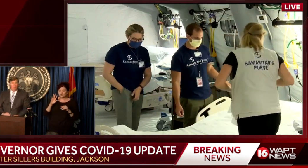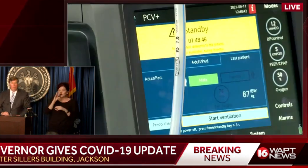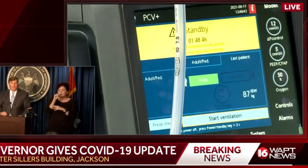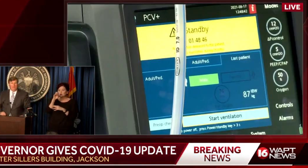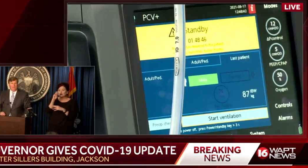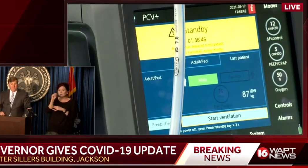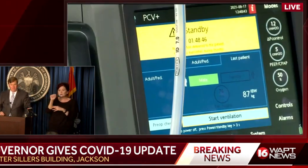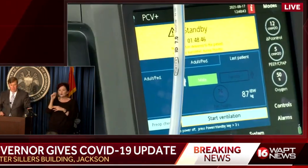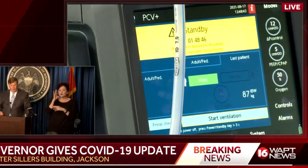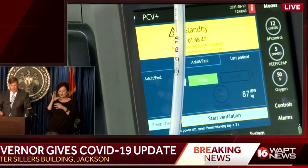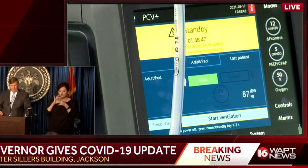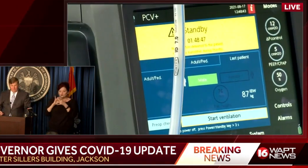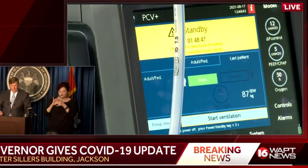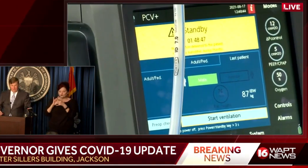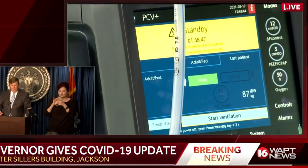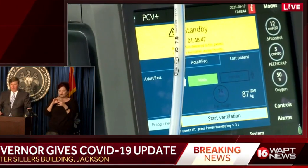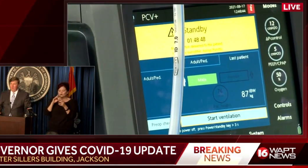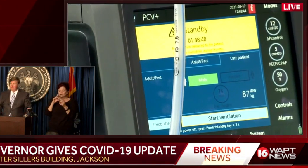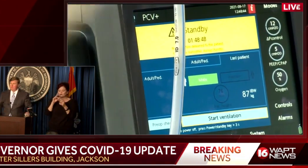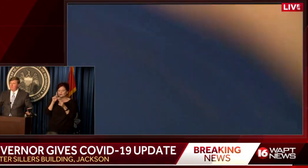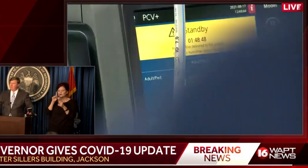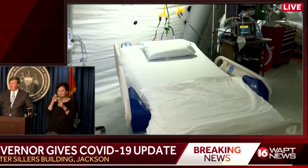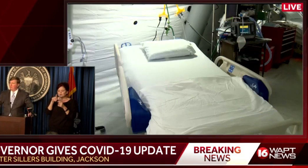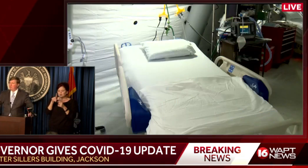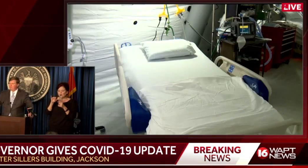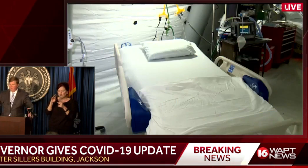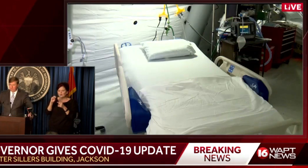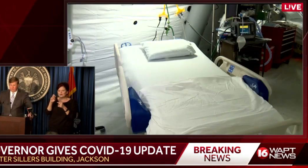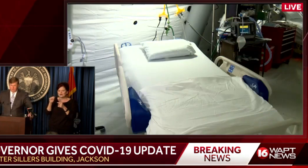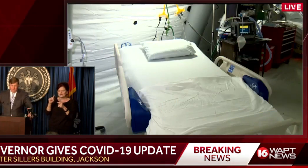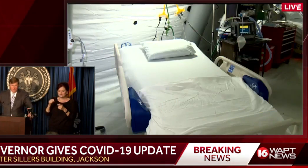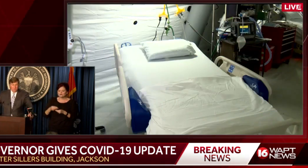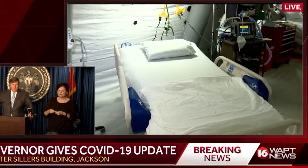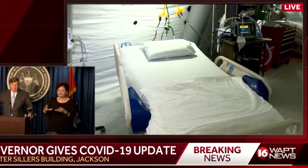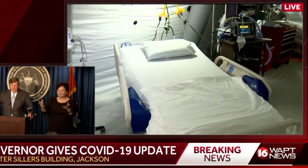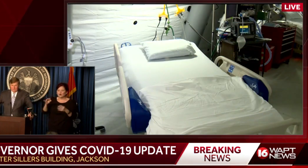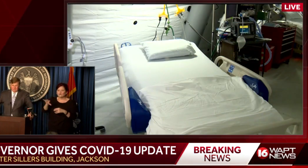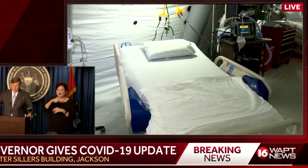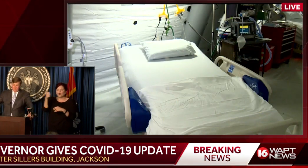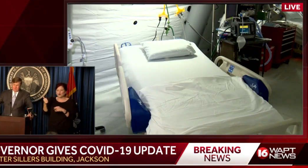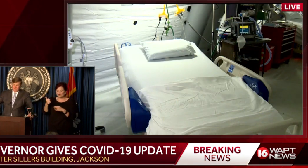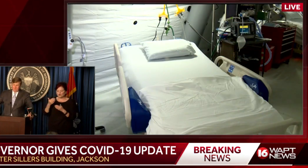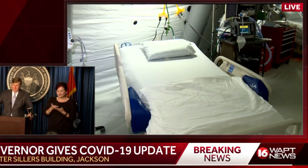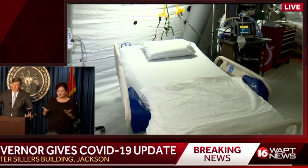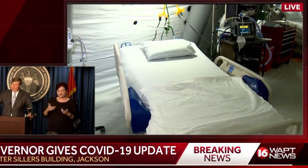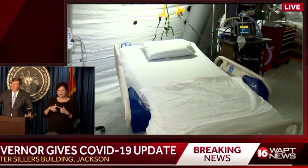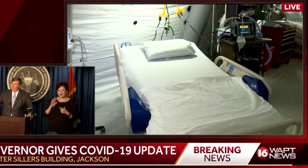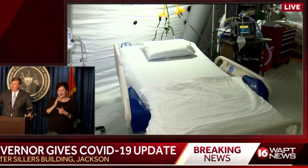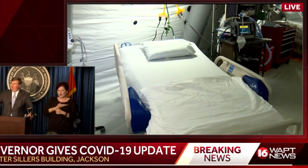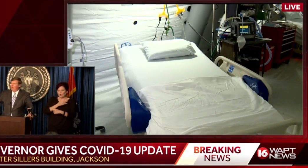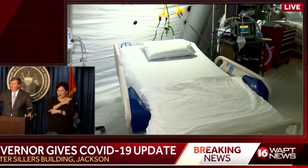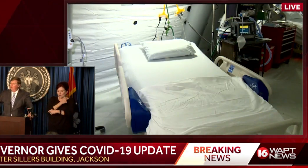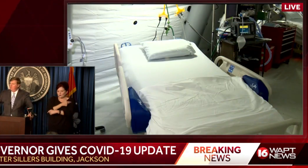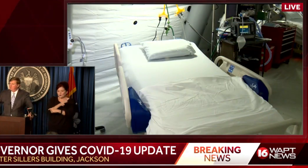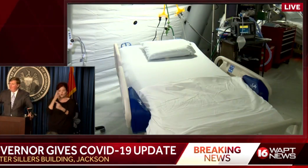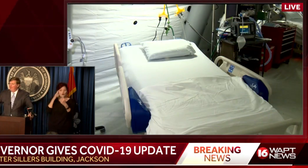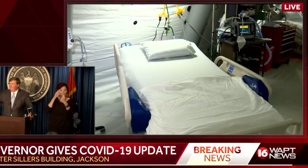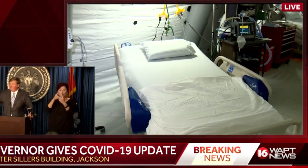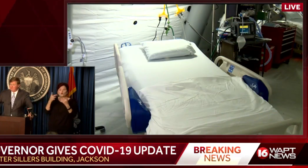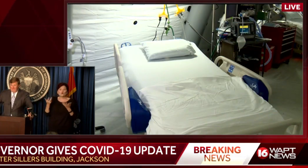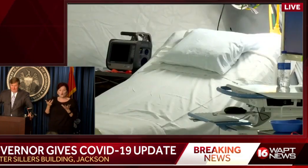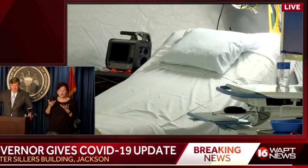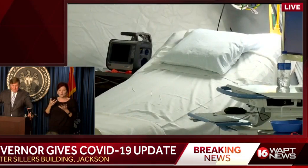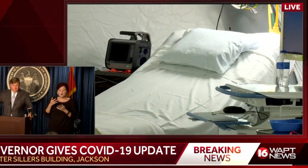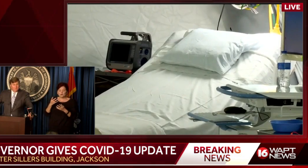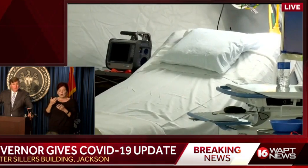MEMA will coordinate the deployment of these additional resources to our hospitals. The goal is to